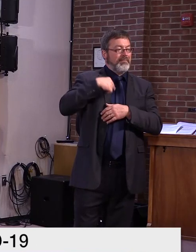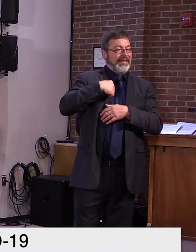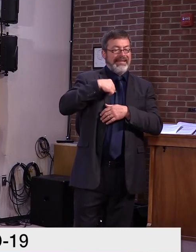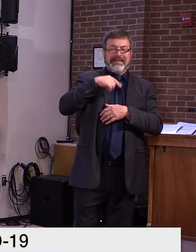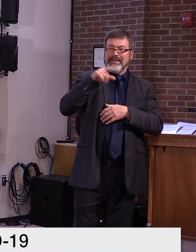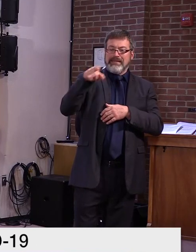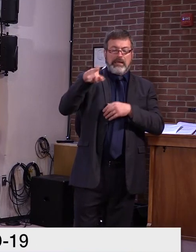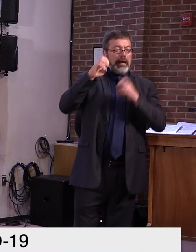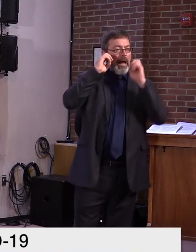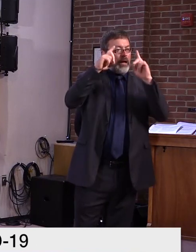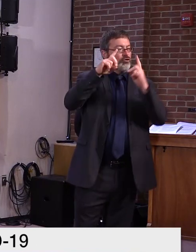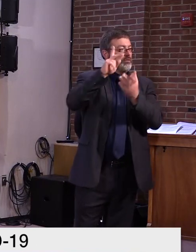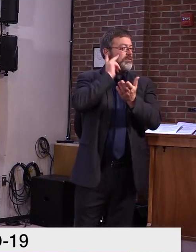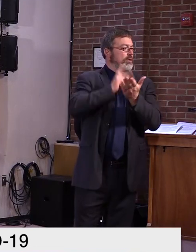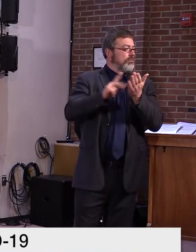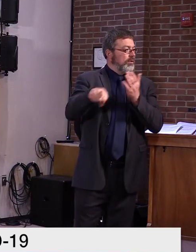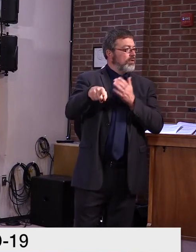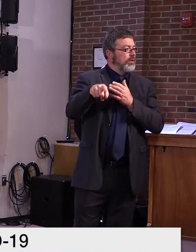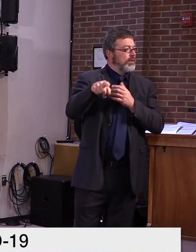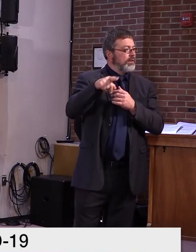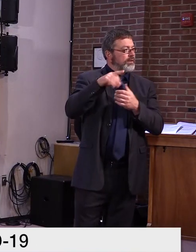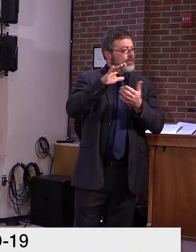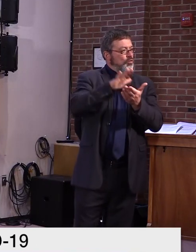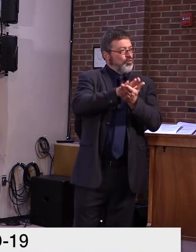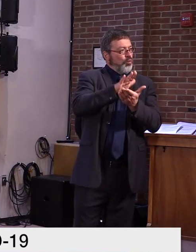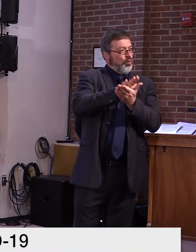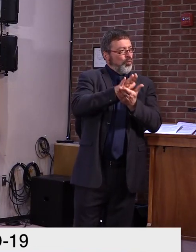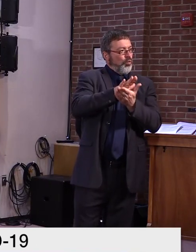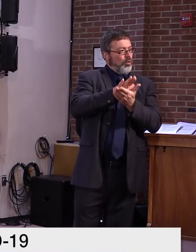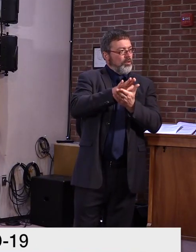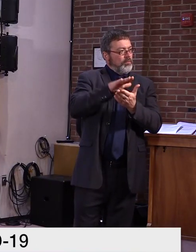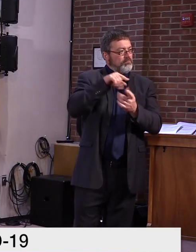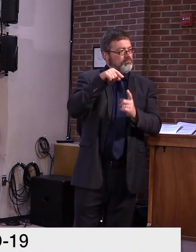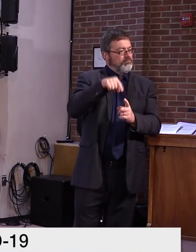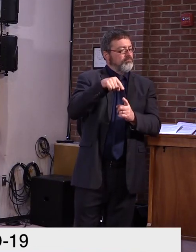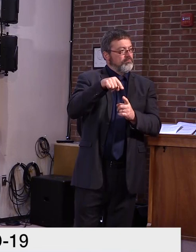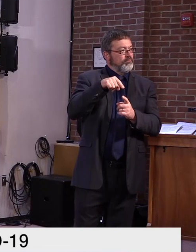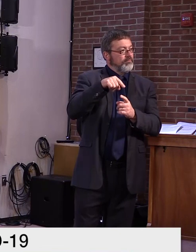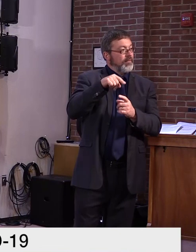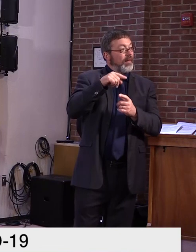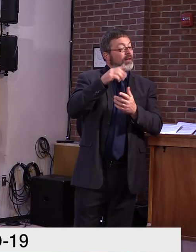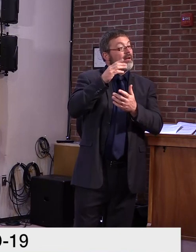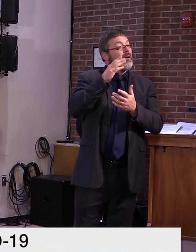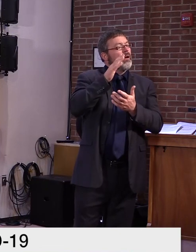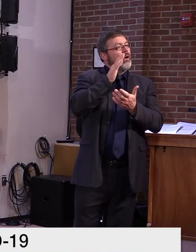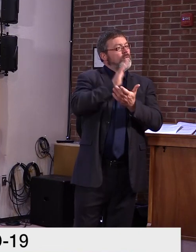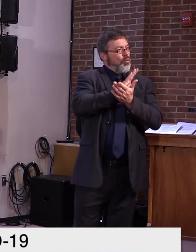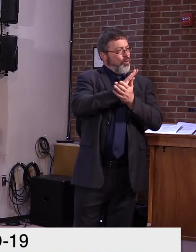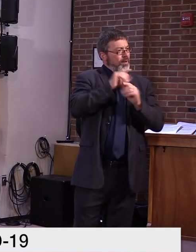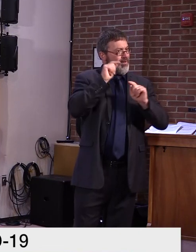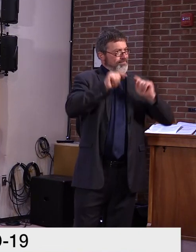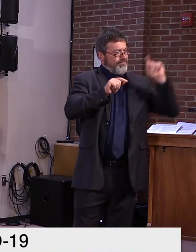Some offering AP classes, some aren't offering them, some are offering some of them. Has the state released any guidelines for AP